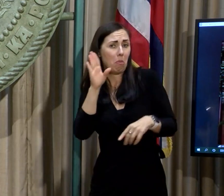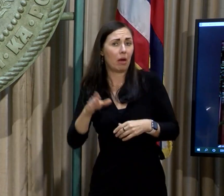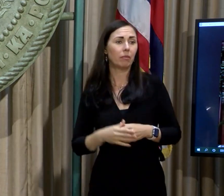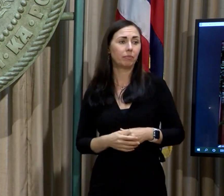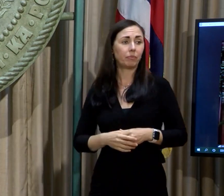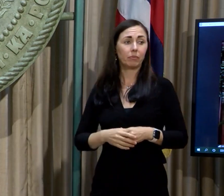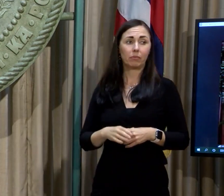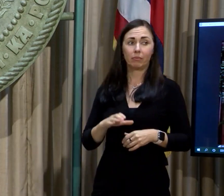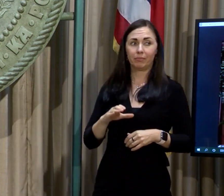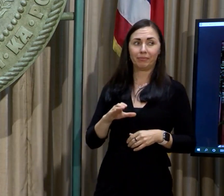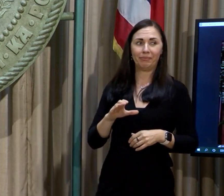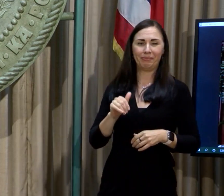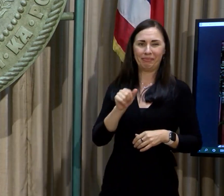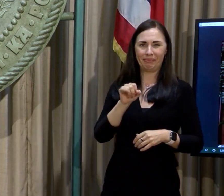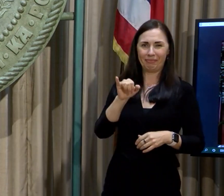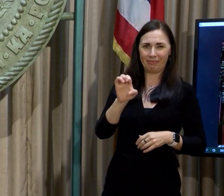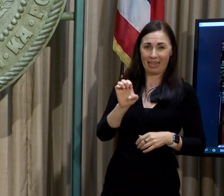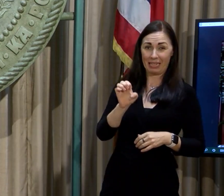Cassie?